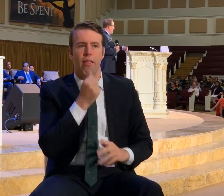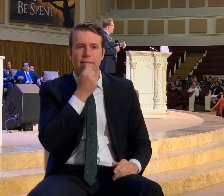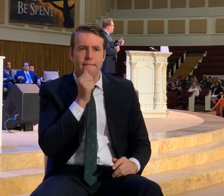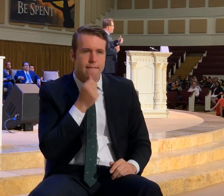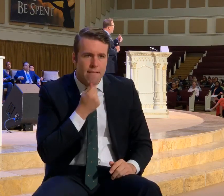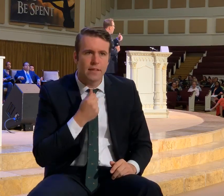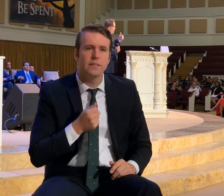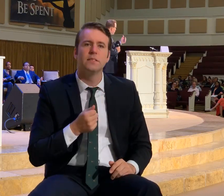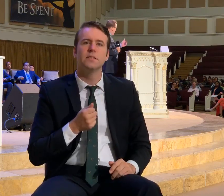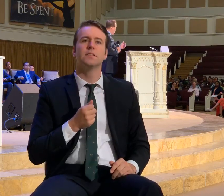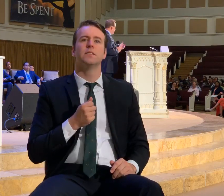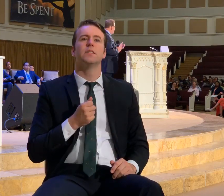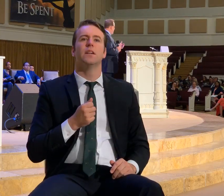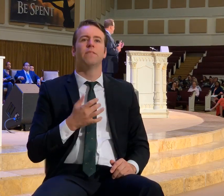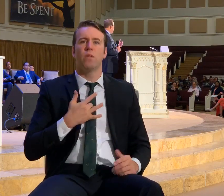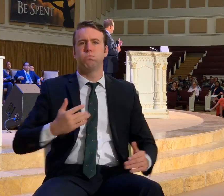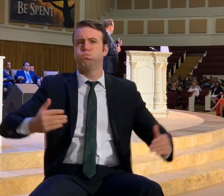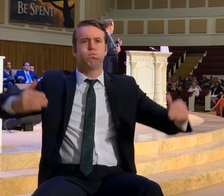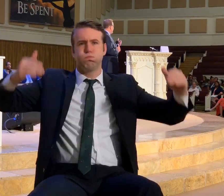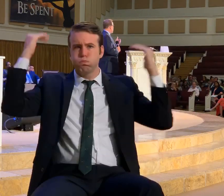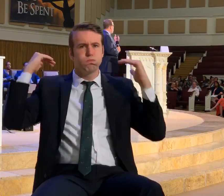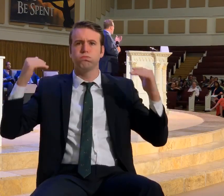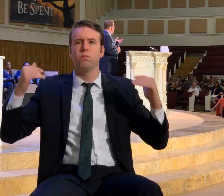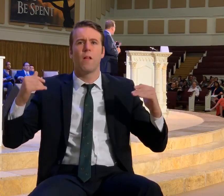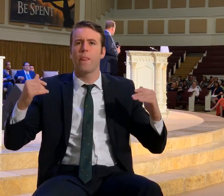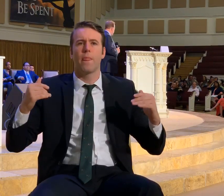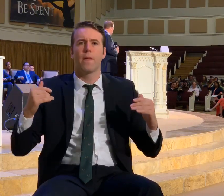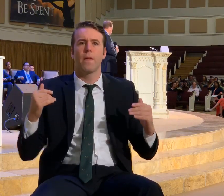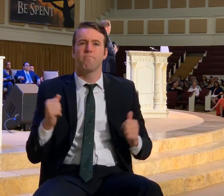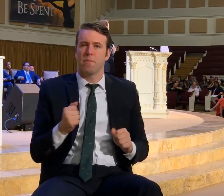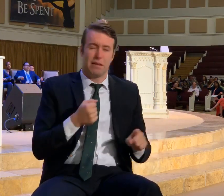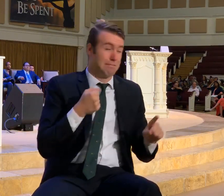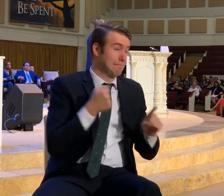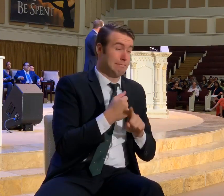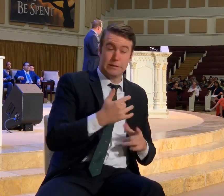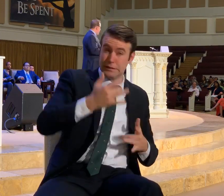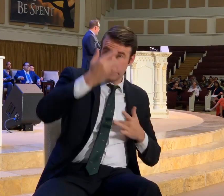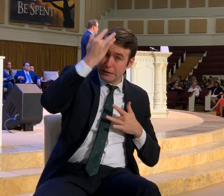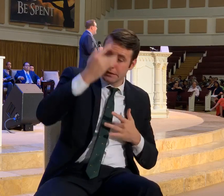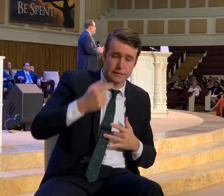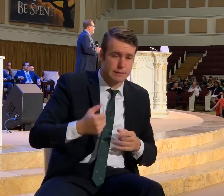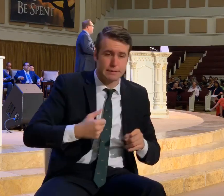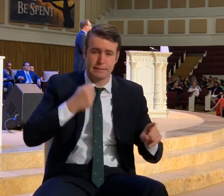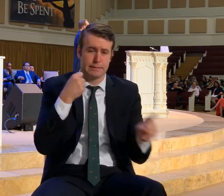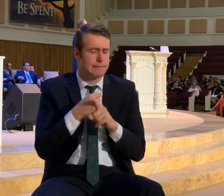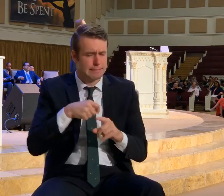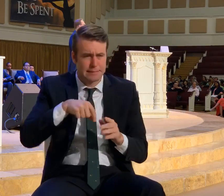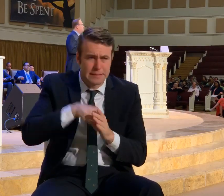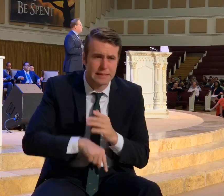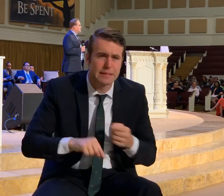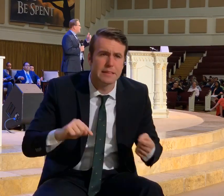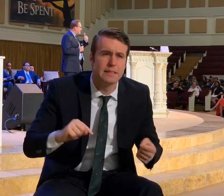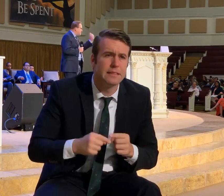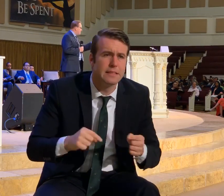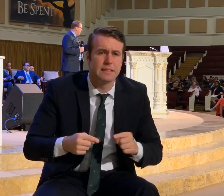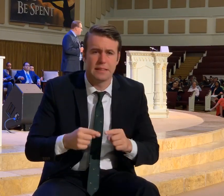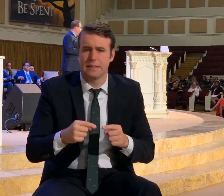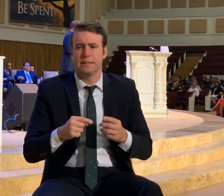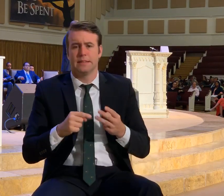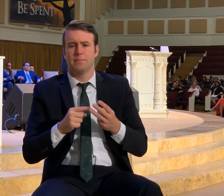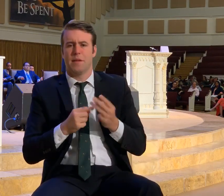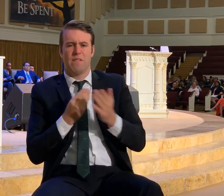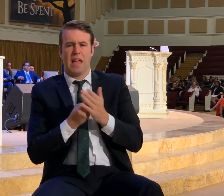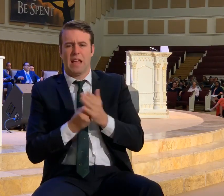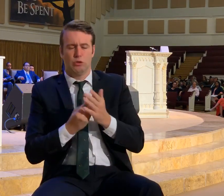Where things are just overwhelming. Maybe it's chronic illness. Maybe it's chronic pain. Maybe it's a financial season.